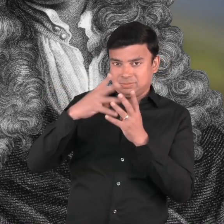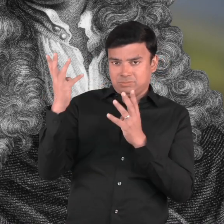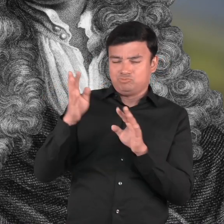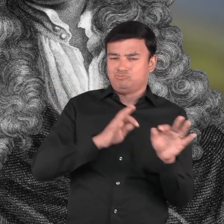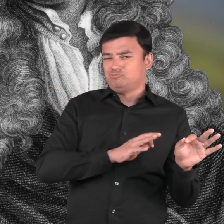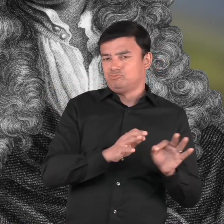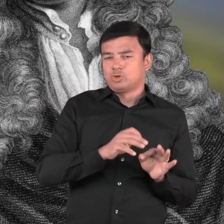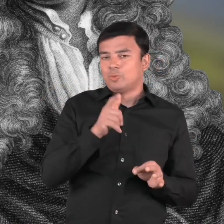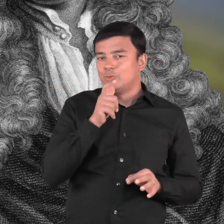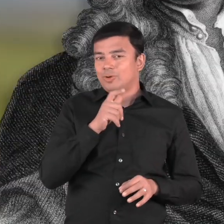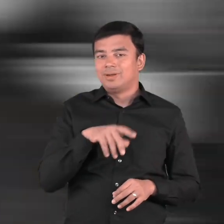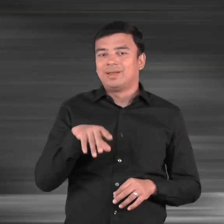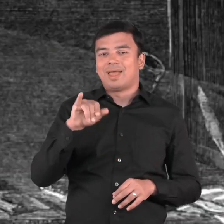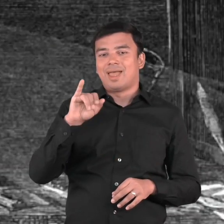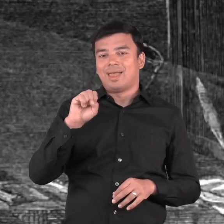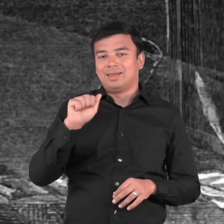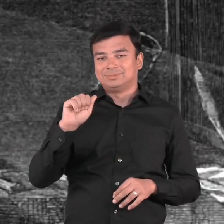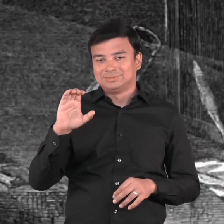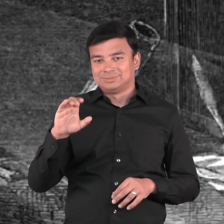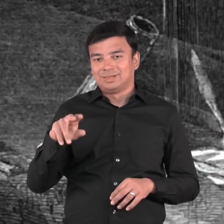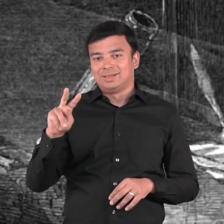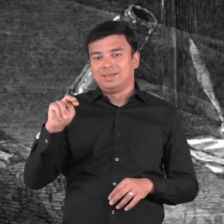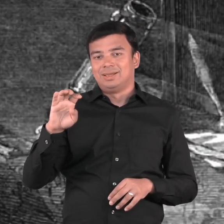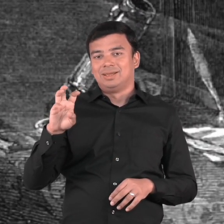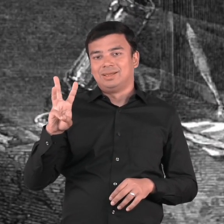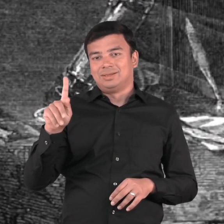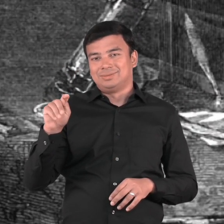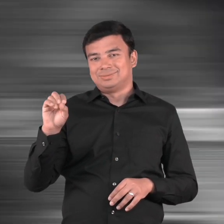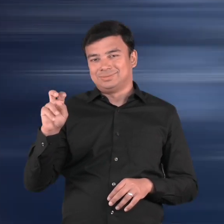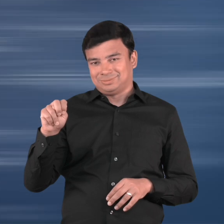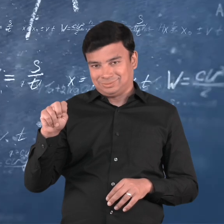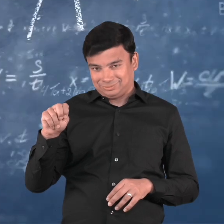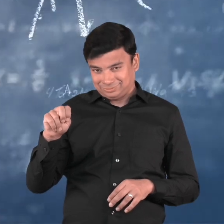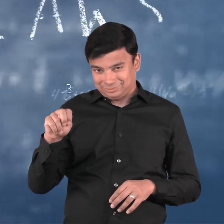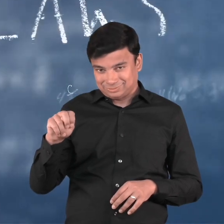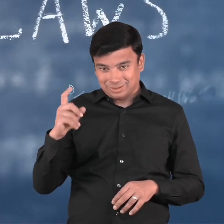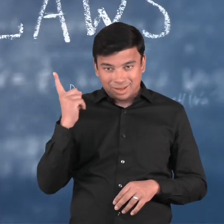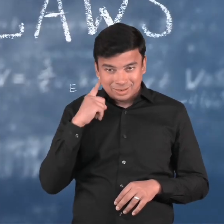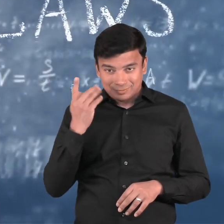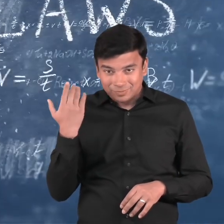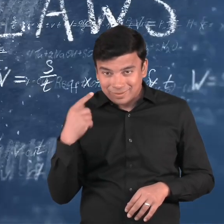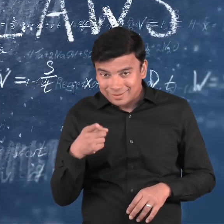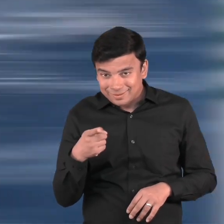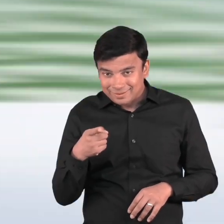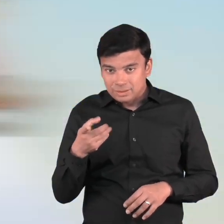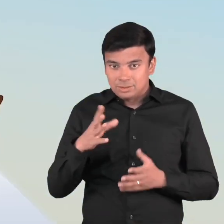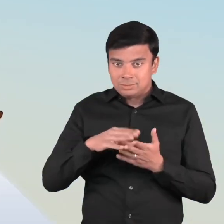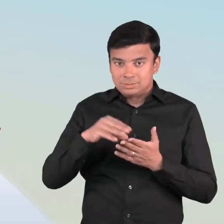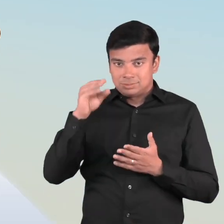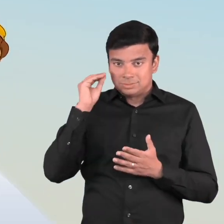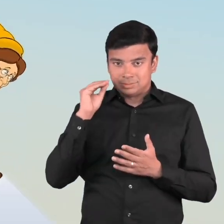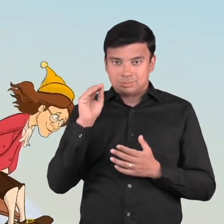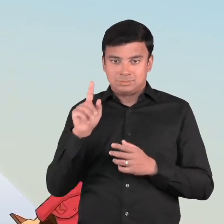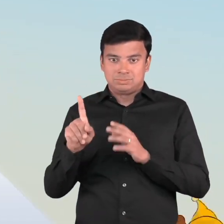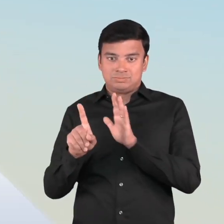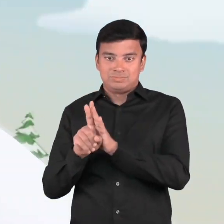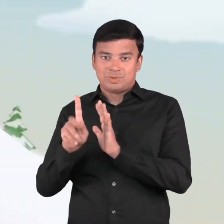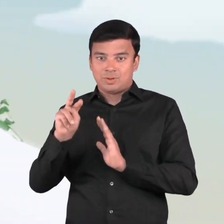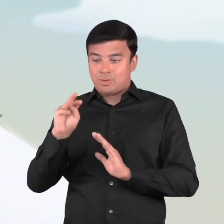Newton. You may have heard his name before, especially if you have learned about the law of gravity. But